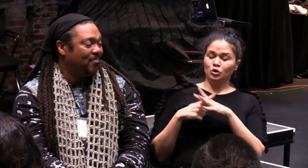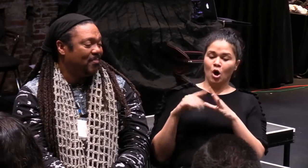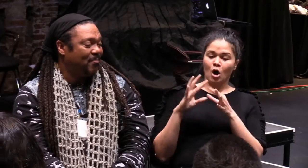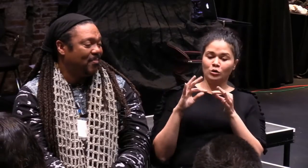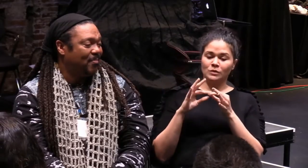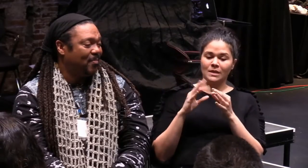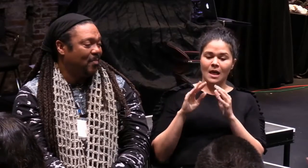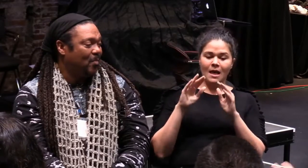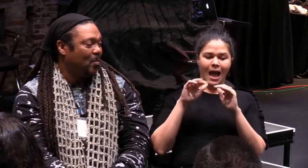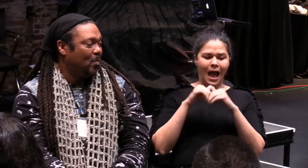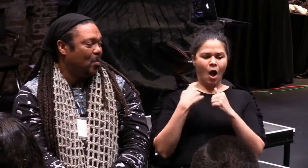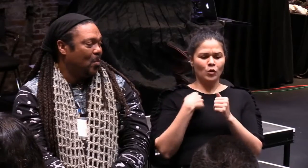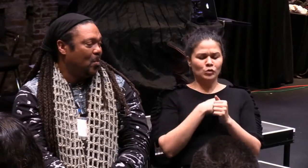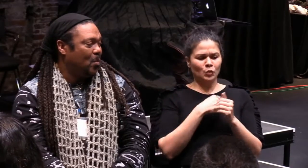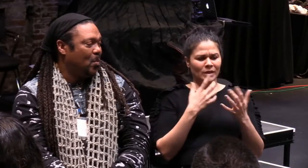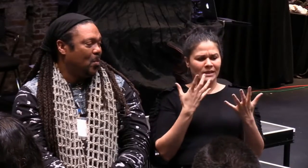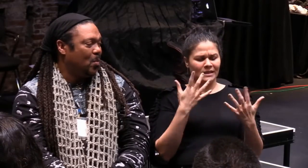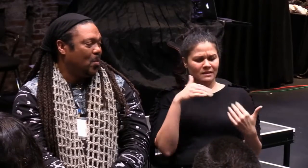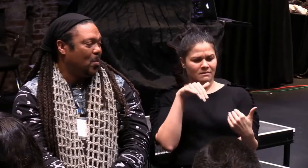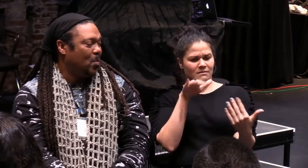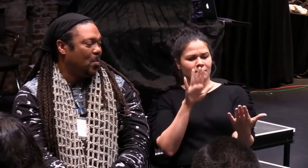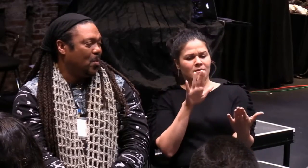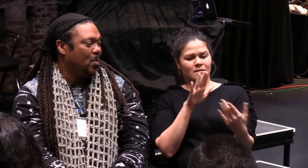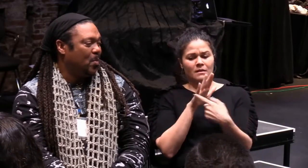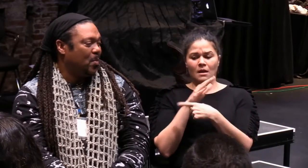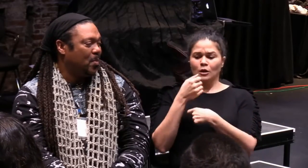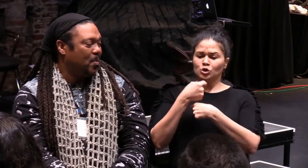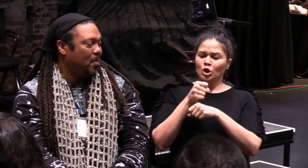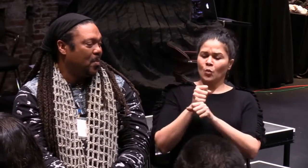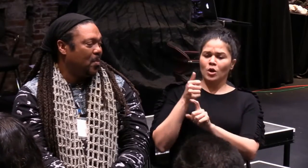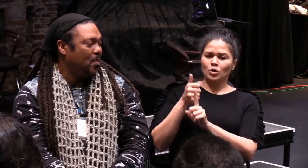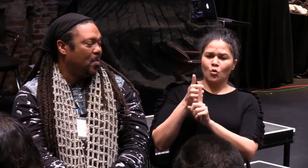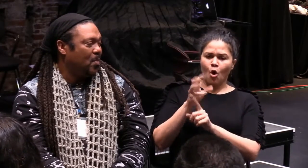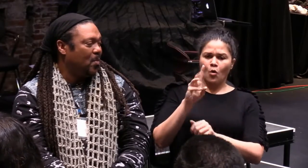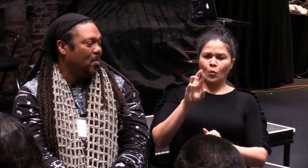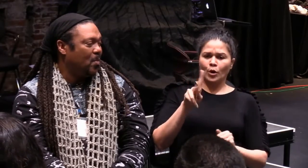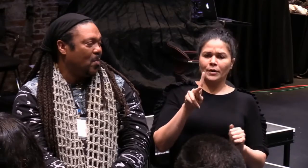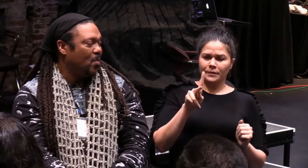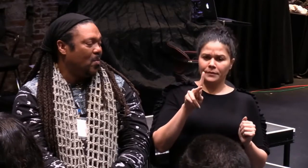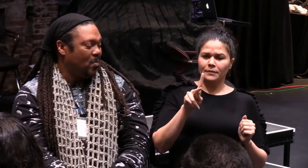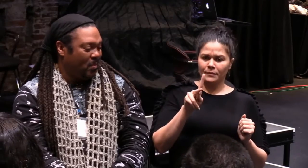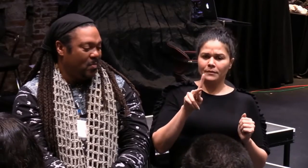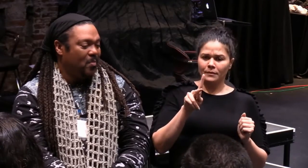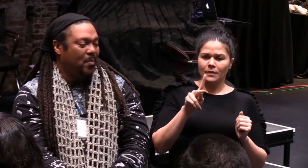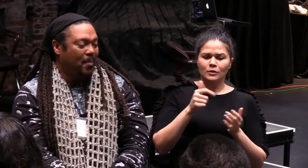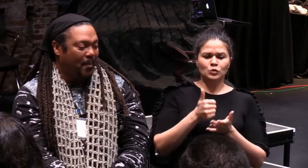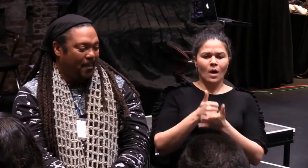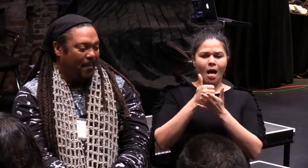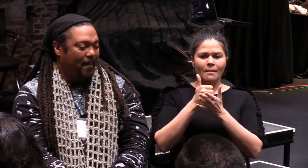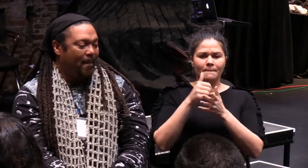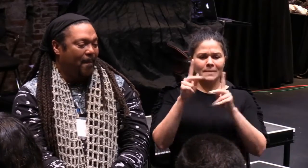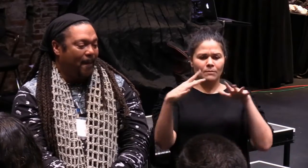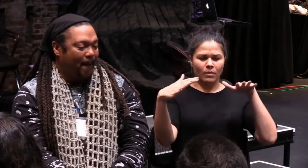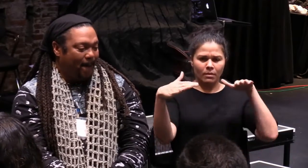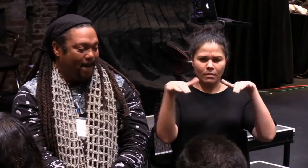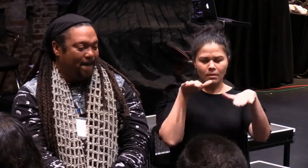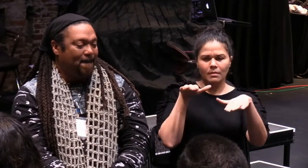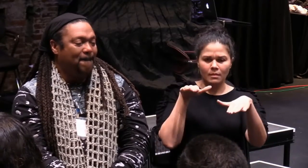idea that change is needed because people need to assimilate. That's where it's coming from. It comes from